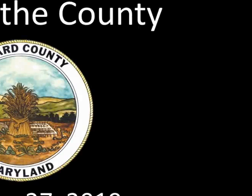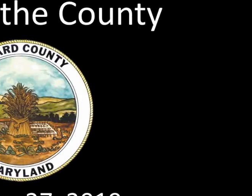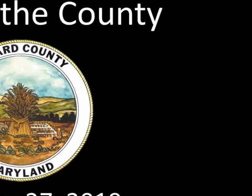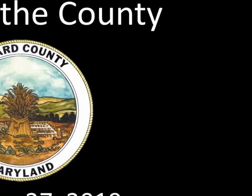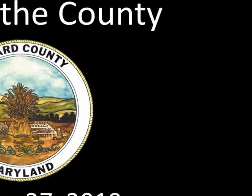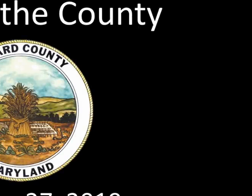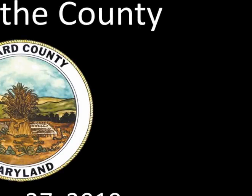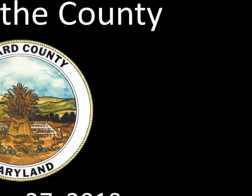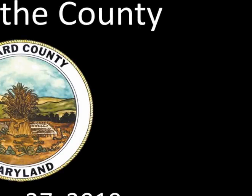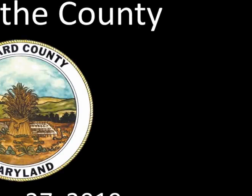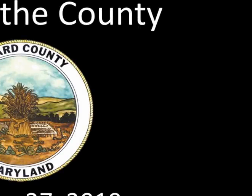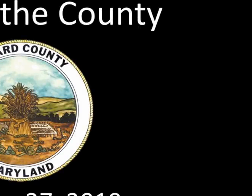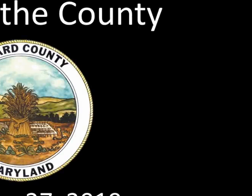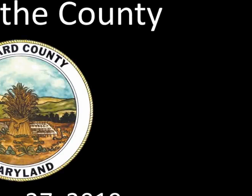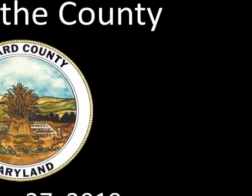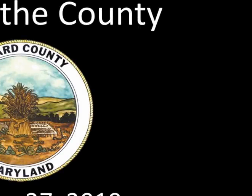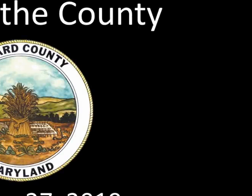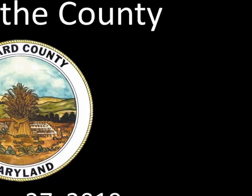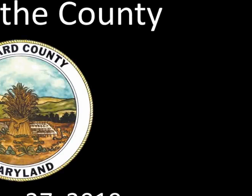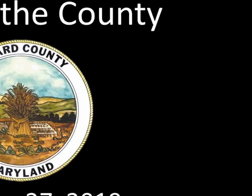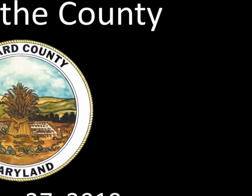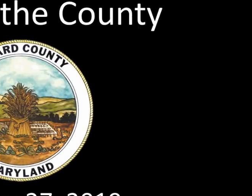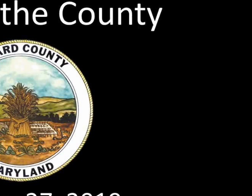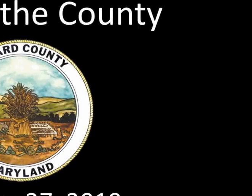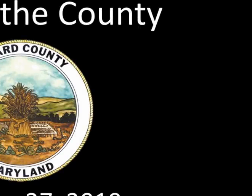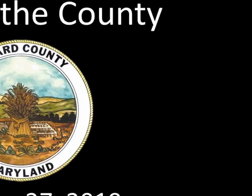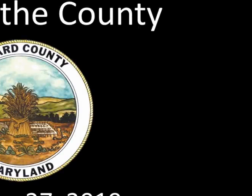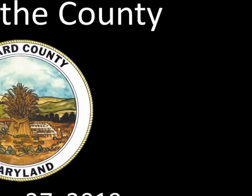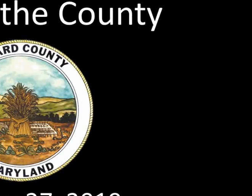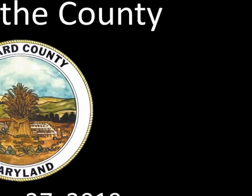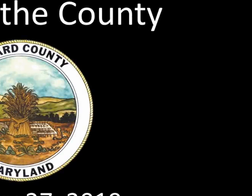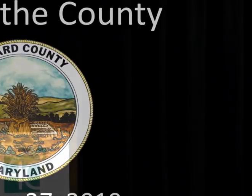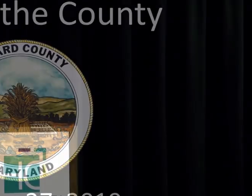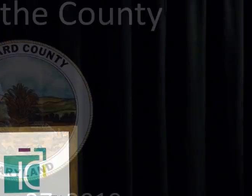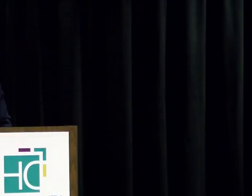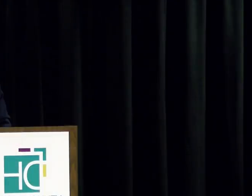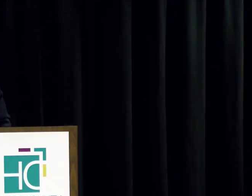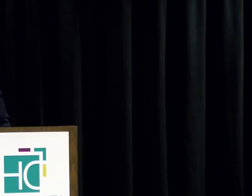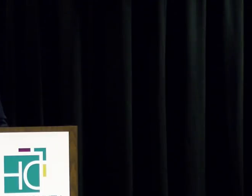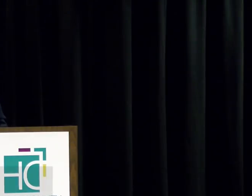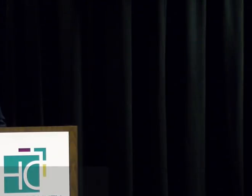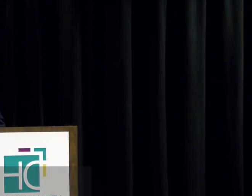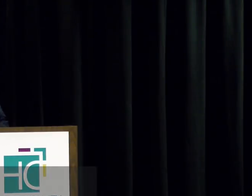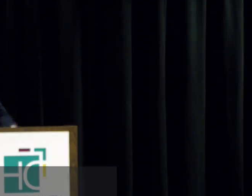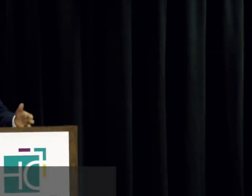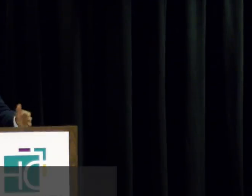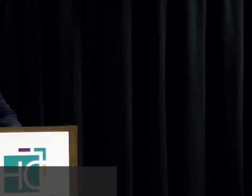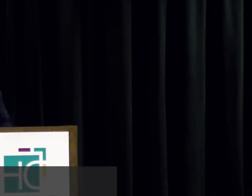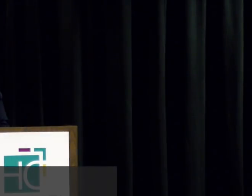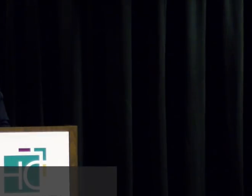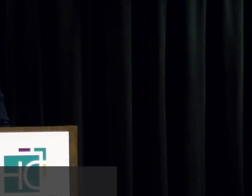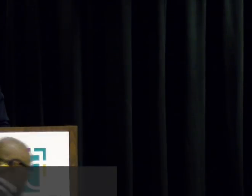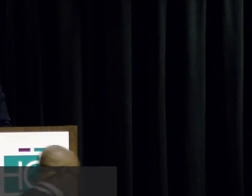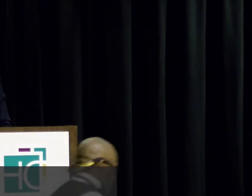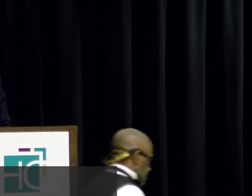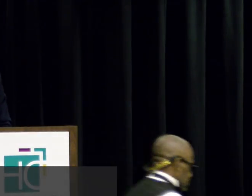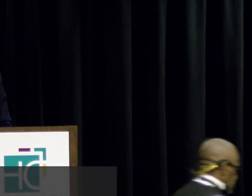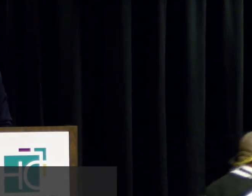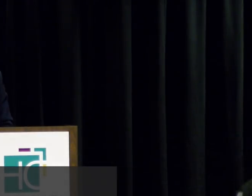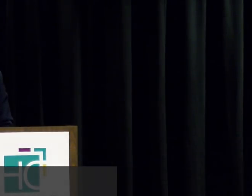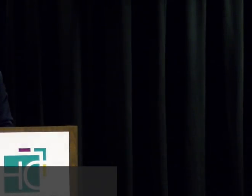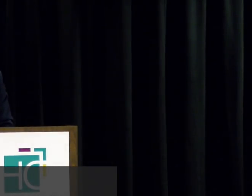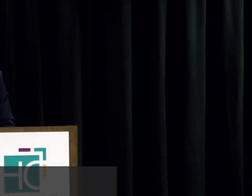When I came to the chamber four years ago, one of the first people to call and welcome me to the community was our County Executive.